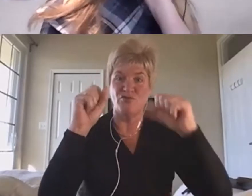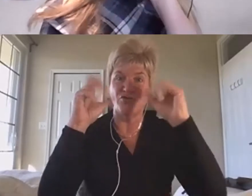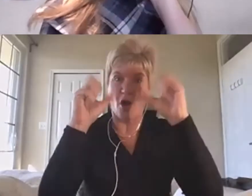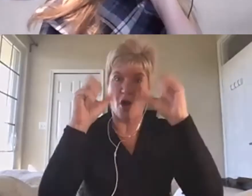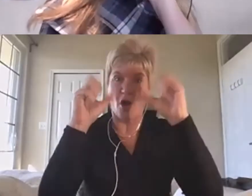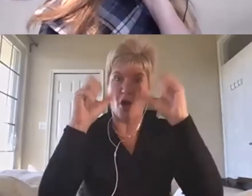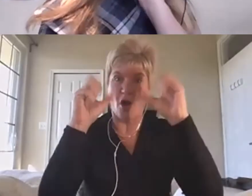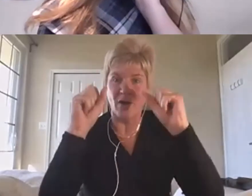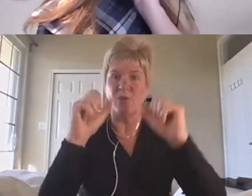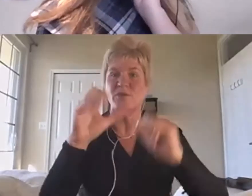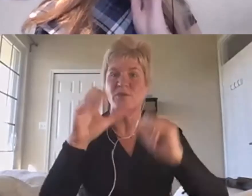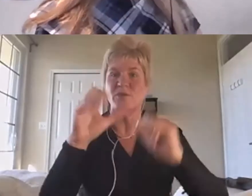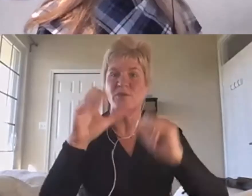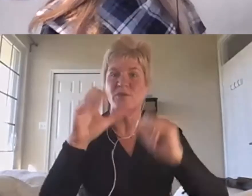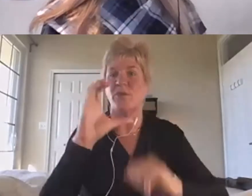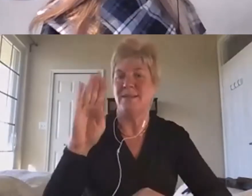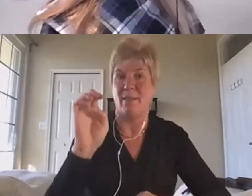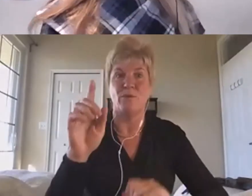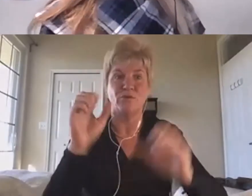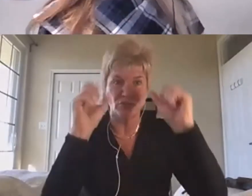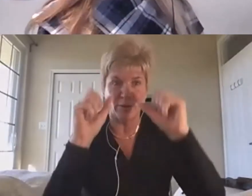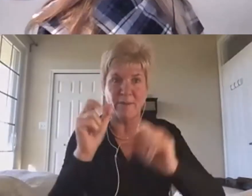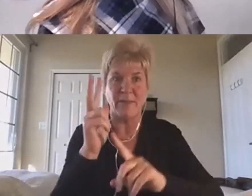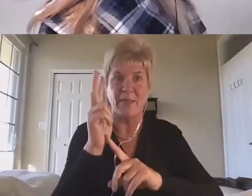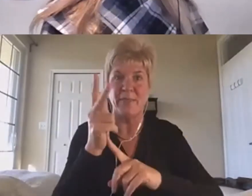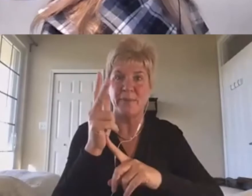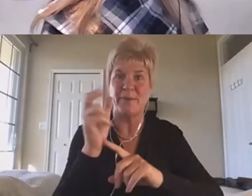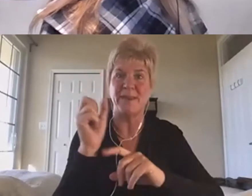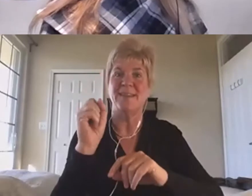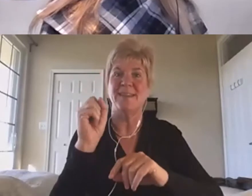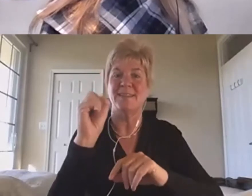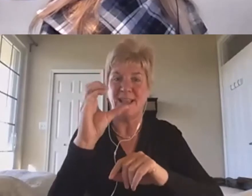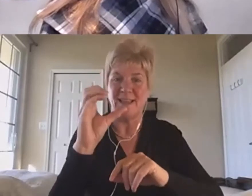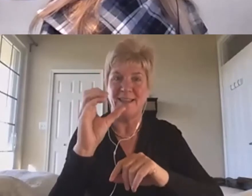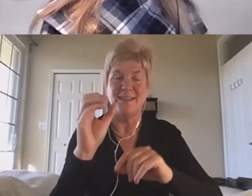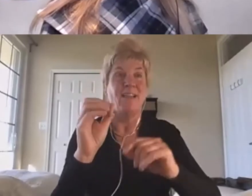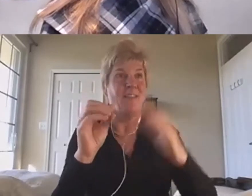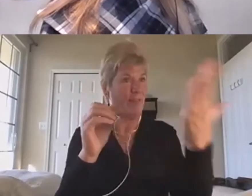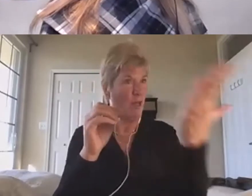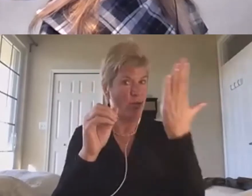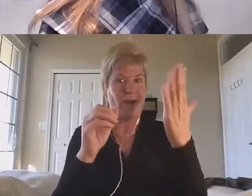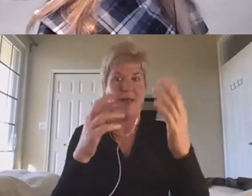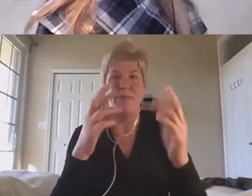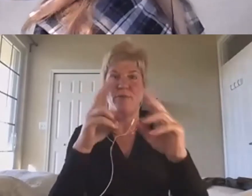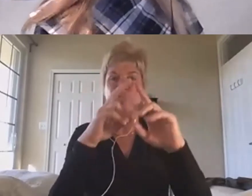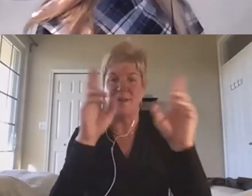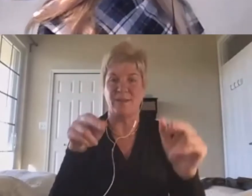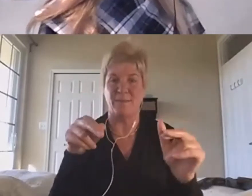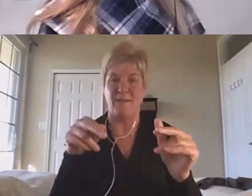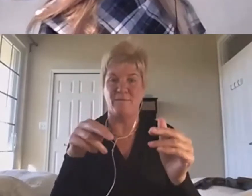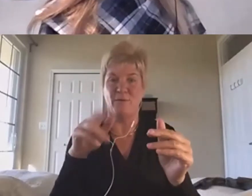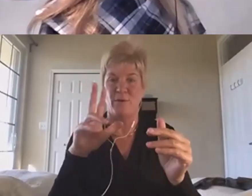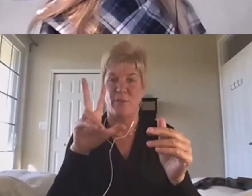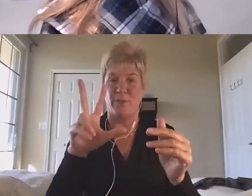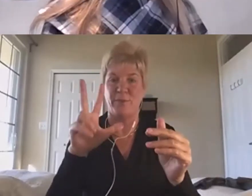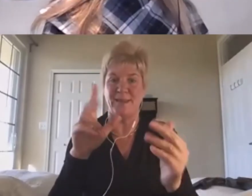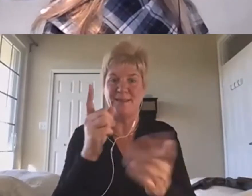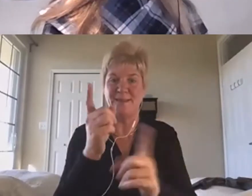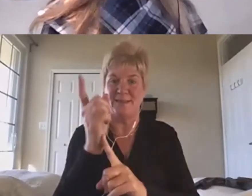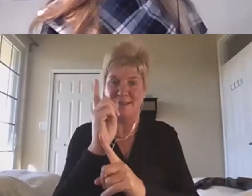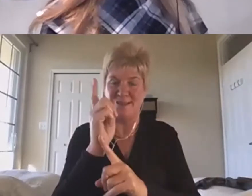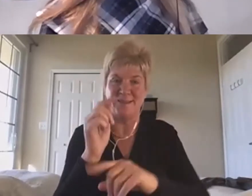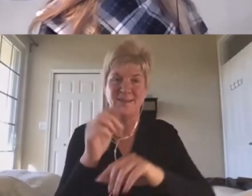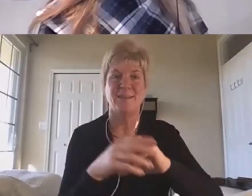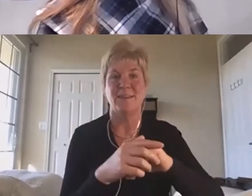time frame that you were talking about. Yeah. Um, and, and I think this would be a really great time to, to